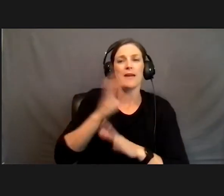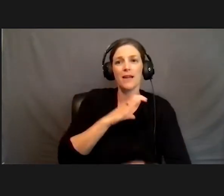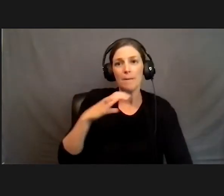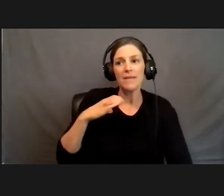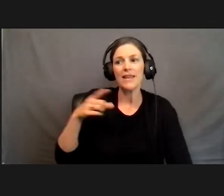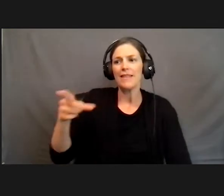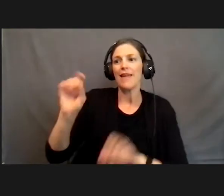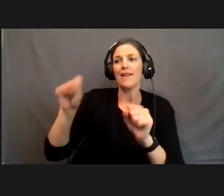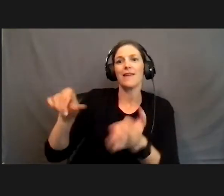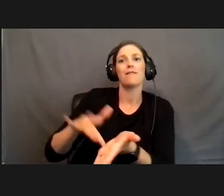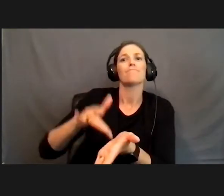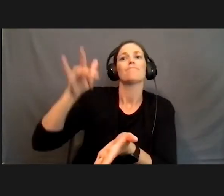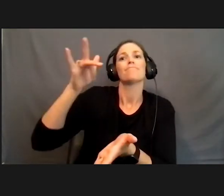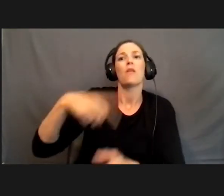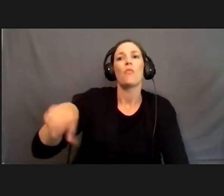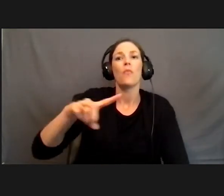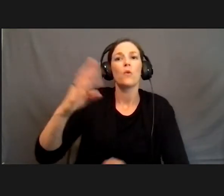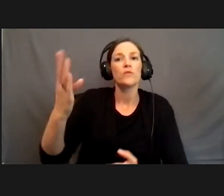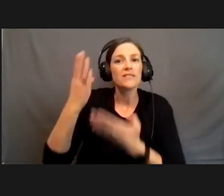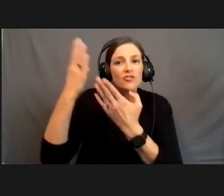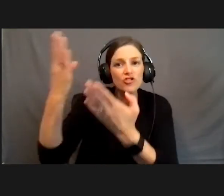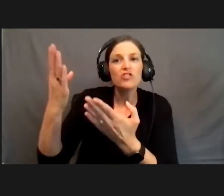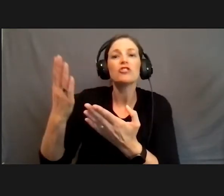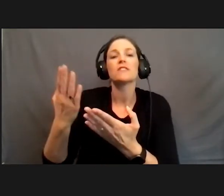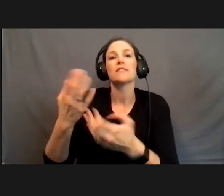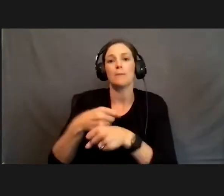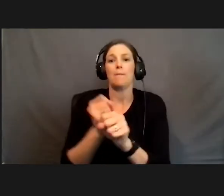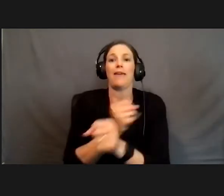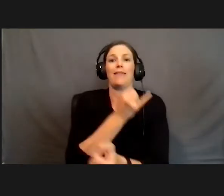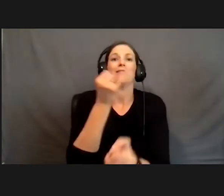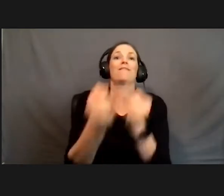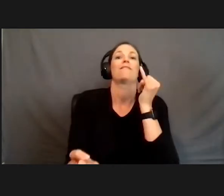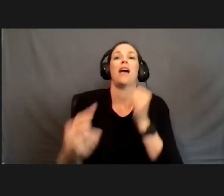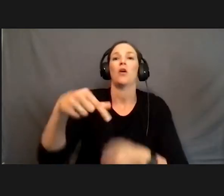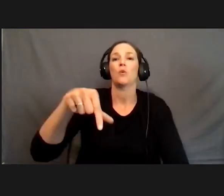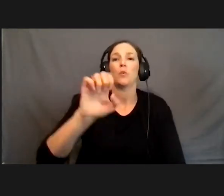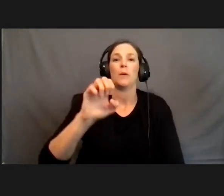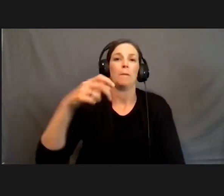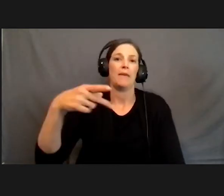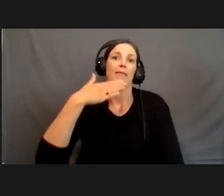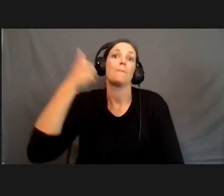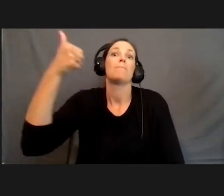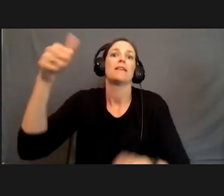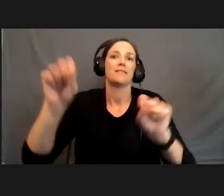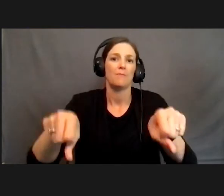able to utilize those suggestions in making the final QEP the best it can be.